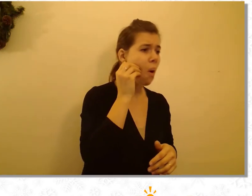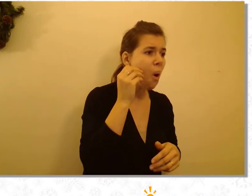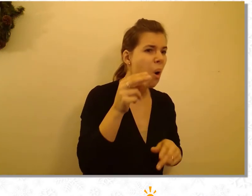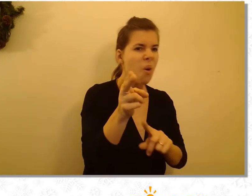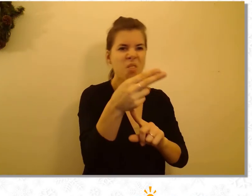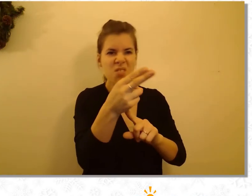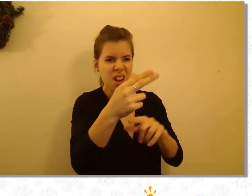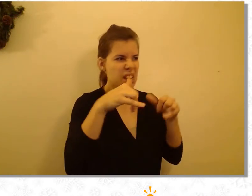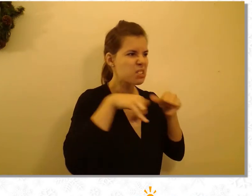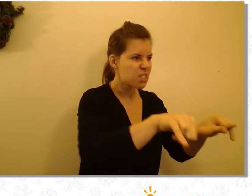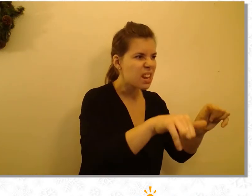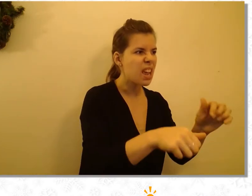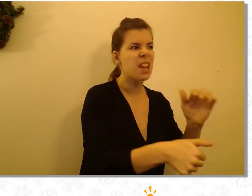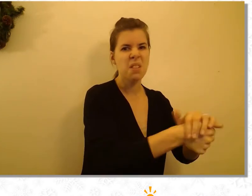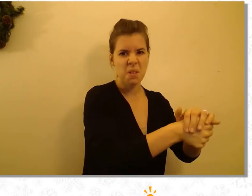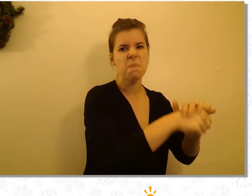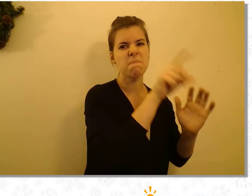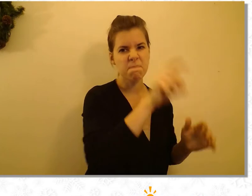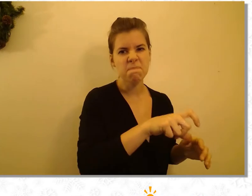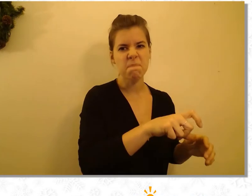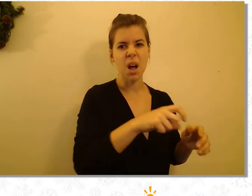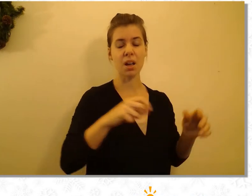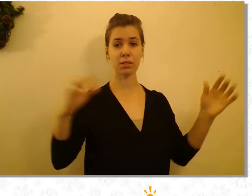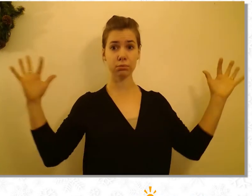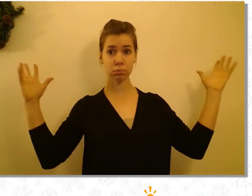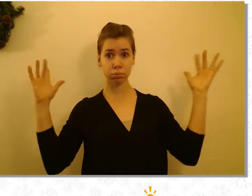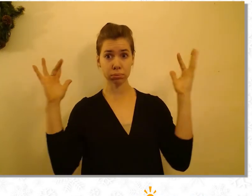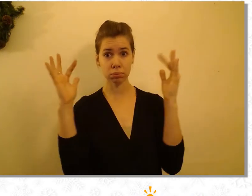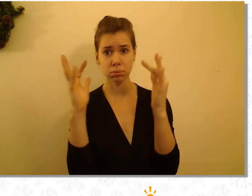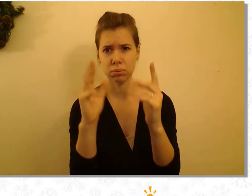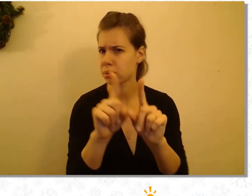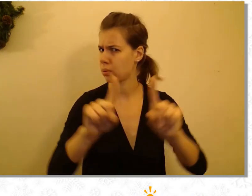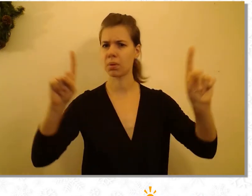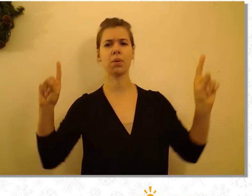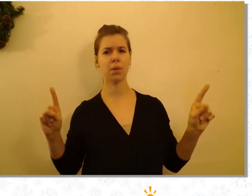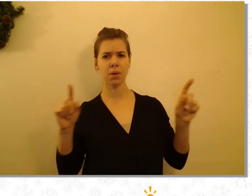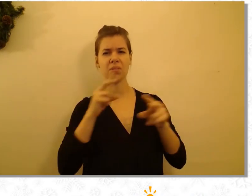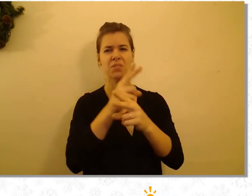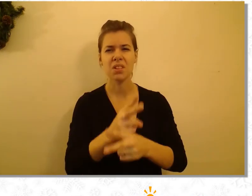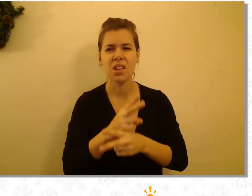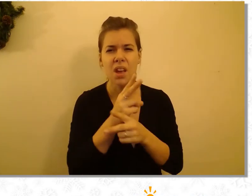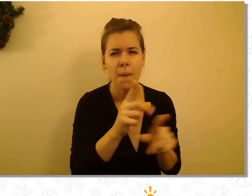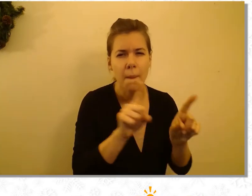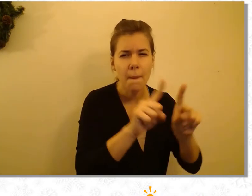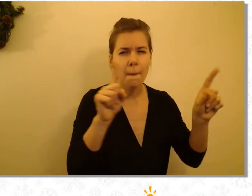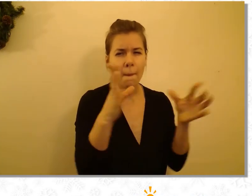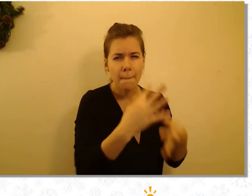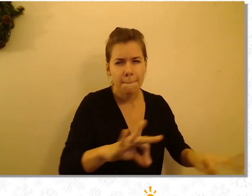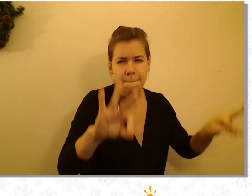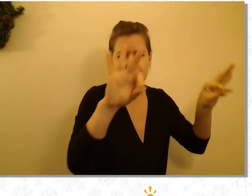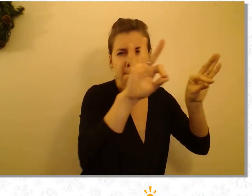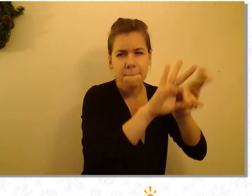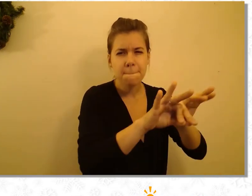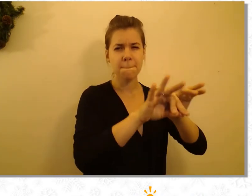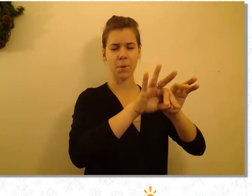hotel, gatherings farewell, crowd please dispel, keep sentinel, all personnel, no parallel,